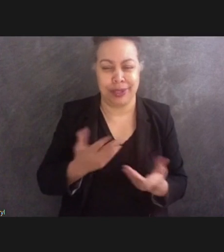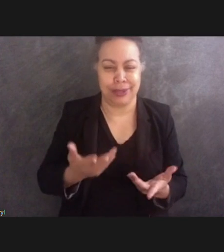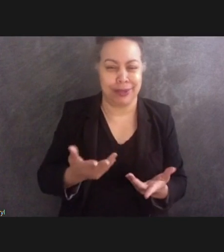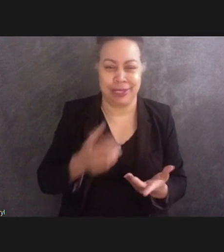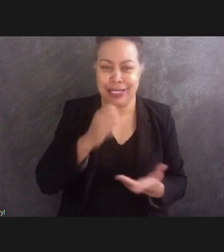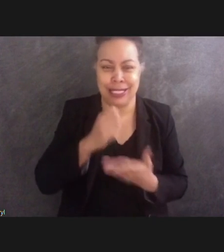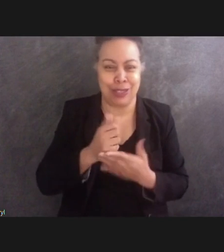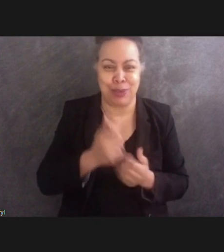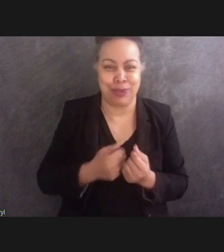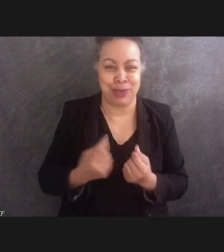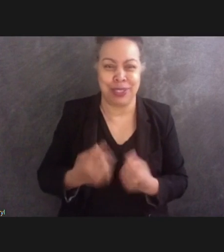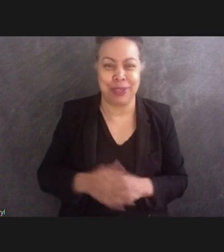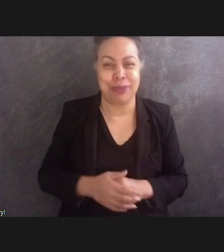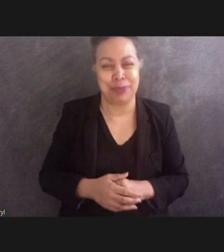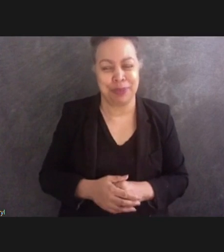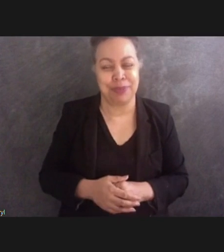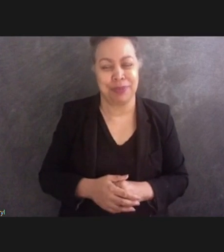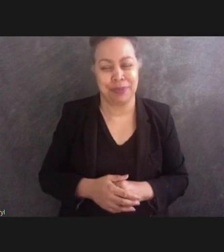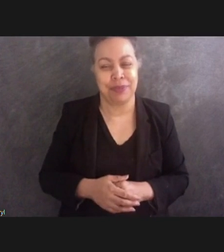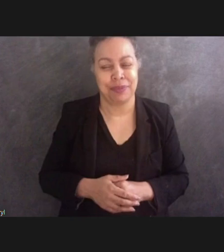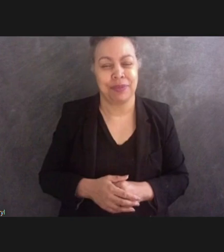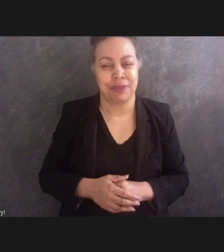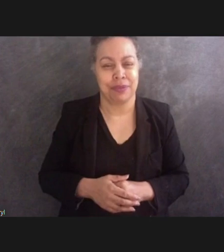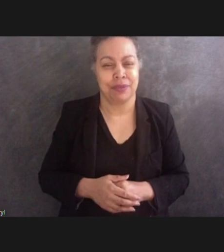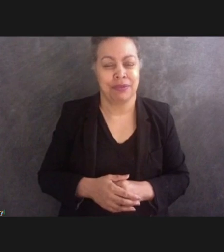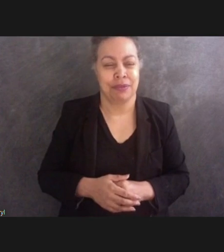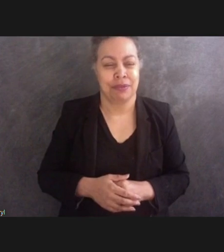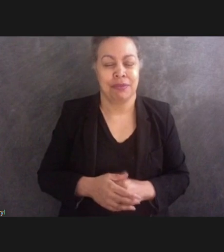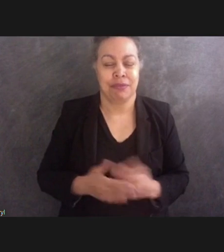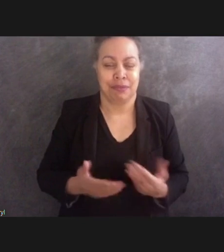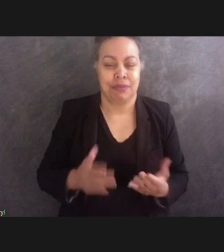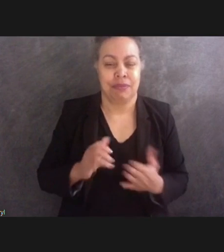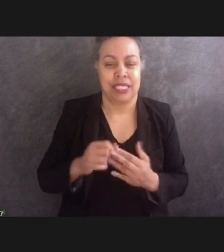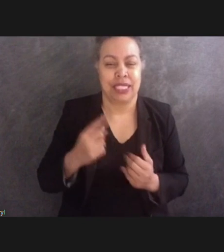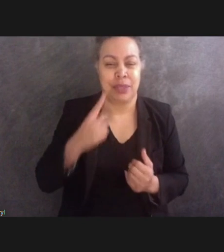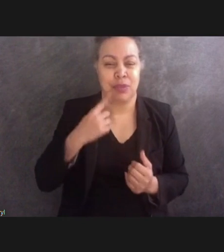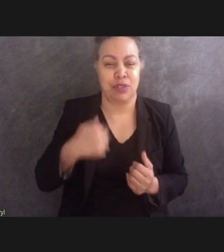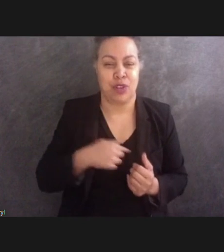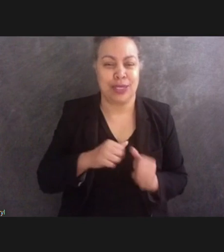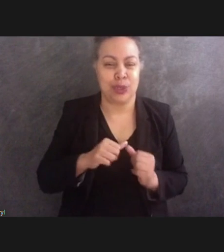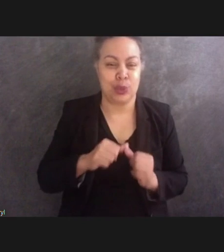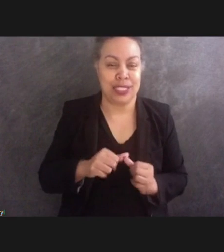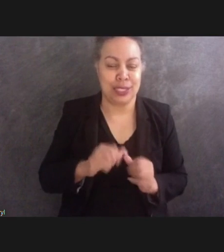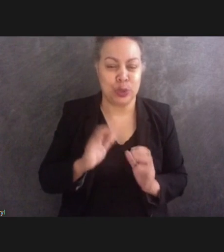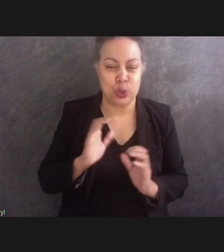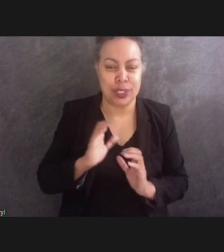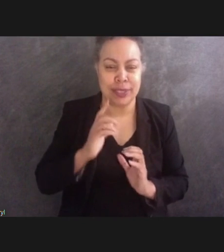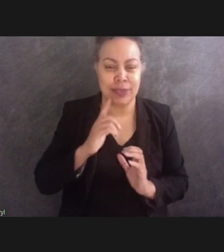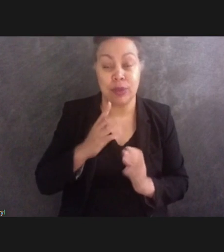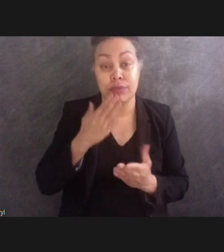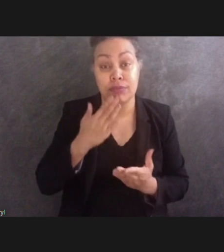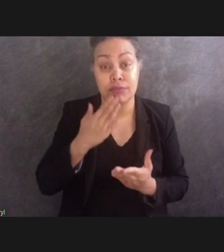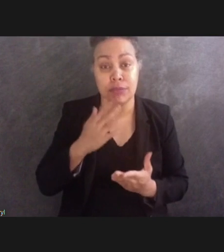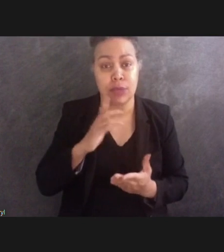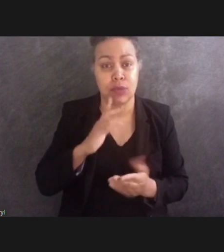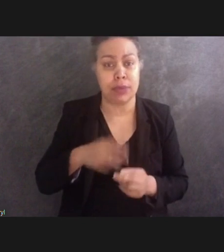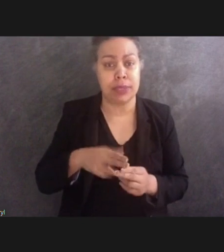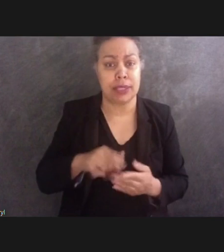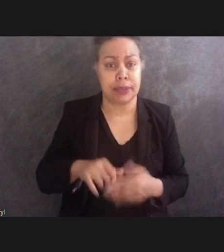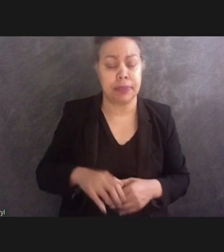So that is something for us to continue to look into. So thank you for bringing that point up. So I want